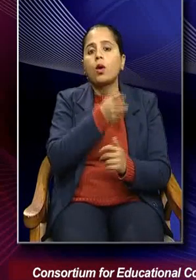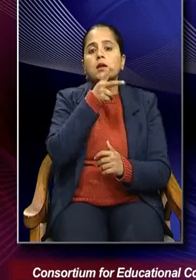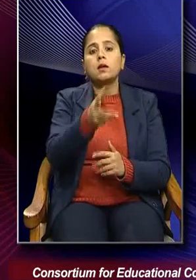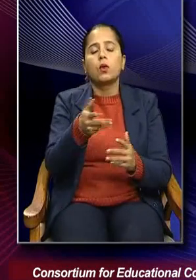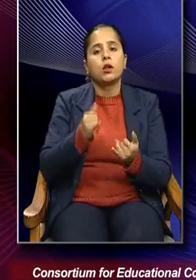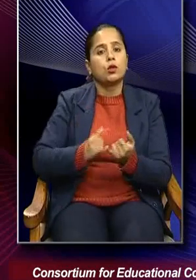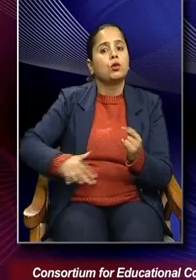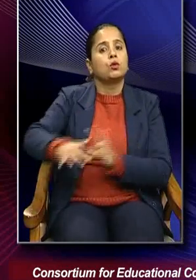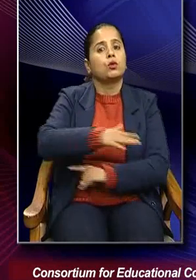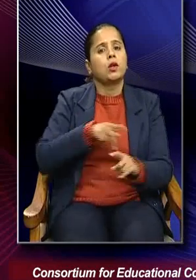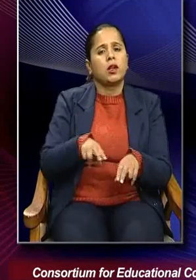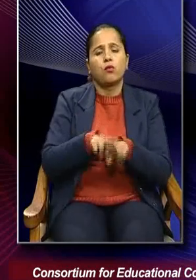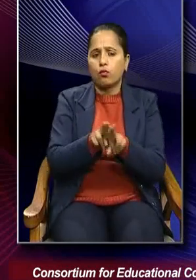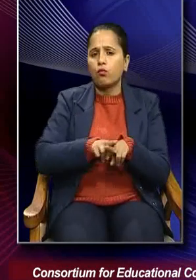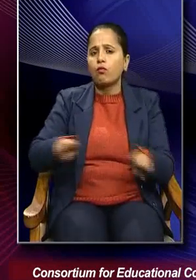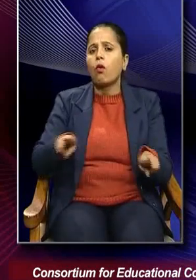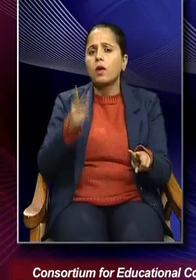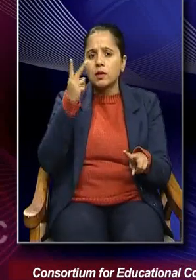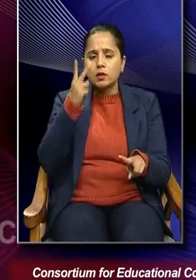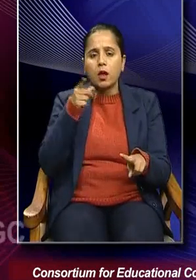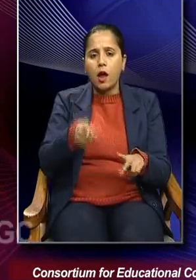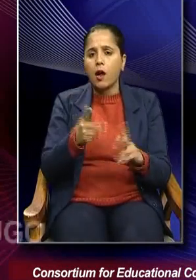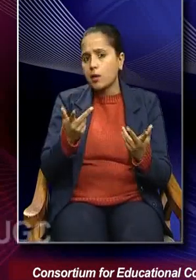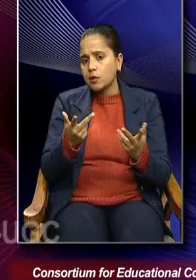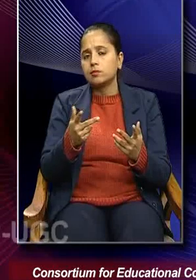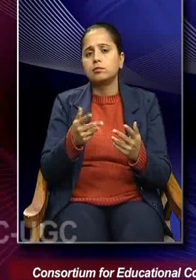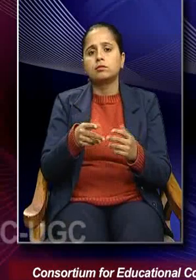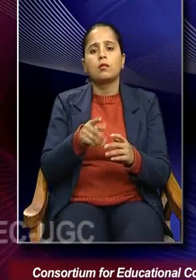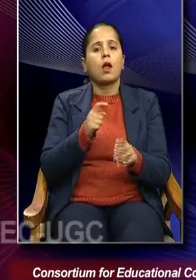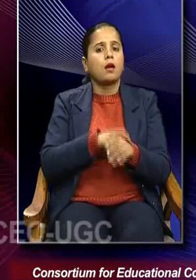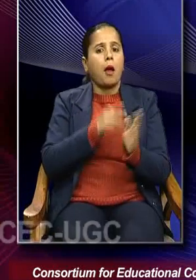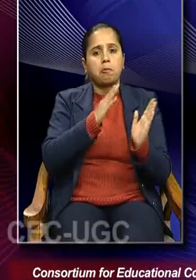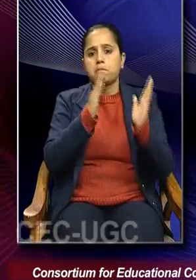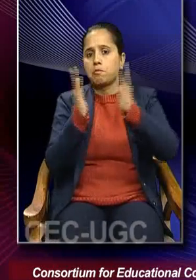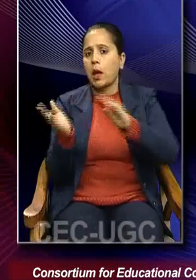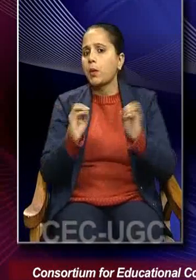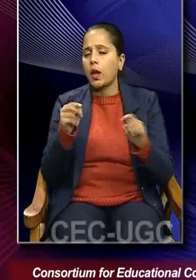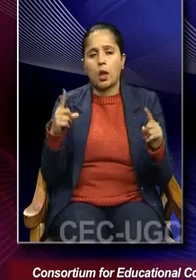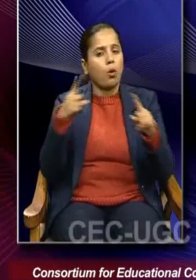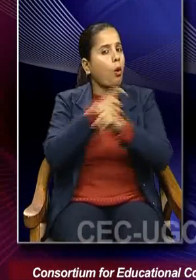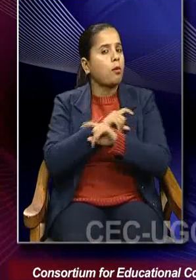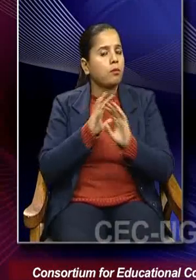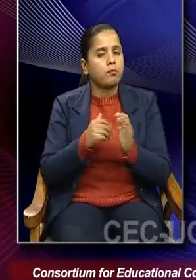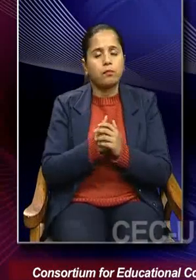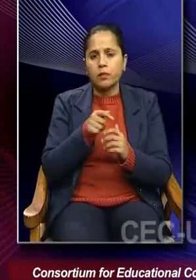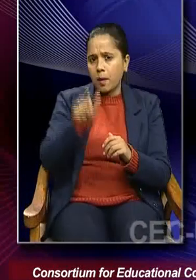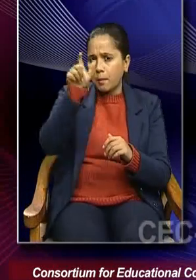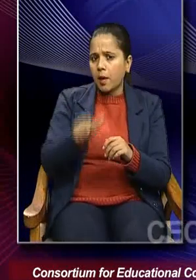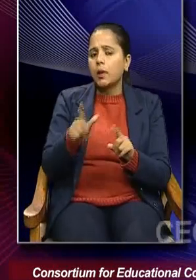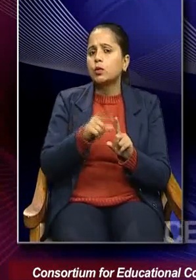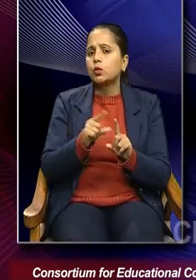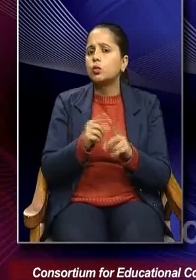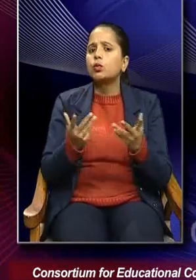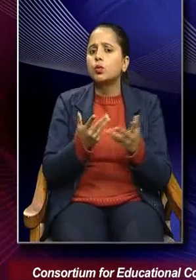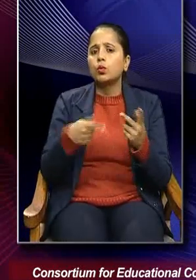society is full of kind of disorder. It is very complex. Now, what are individual doing